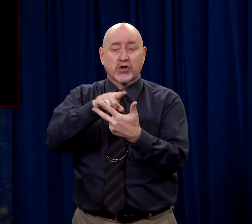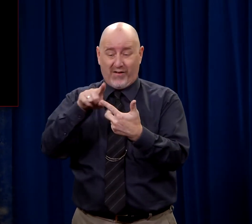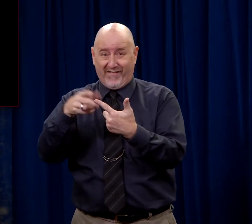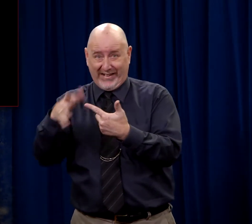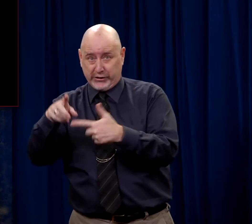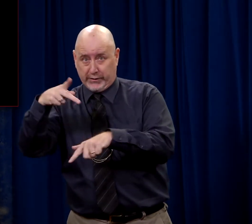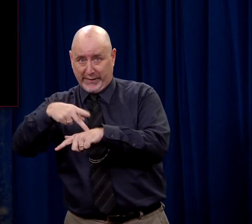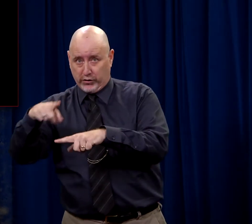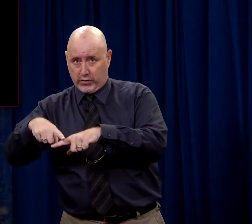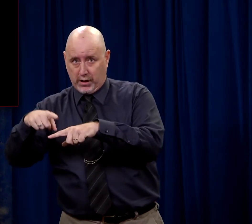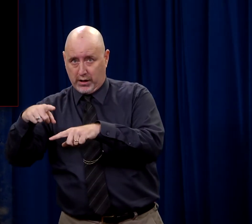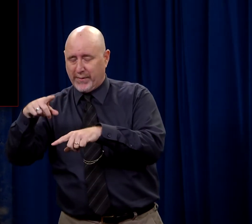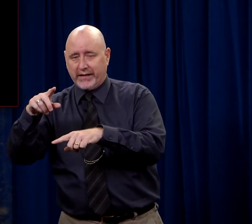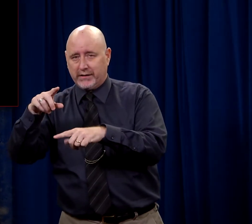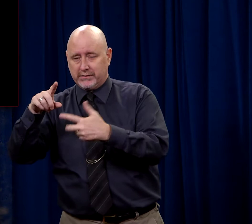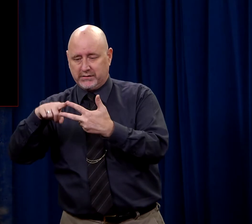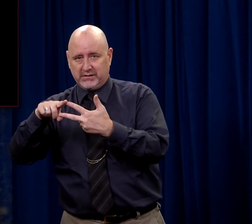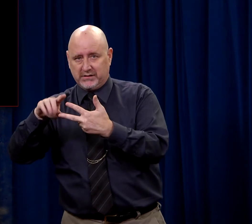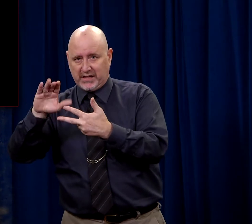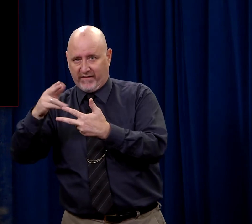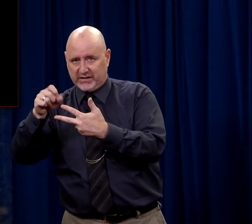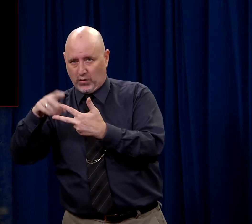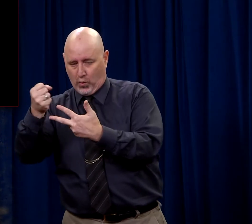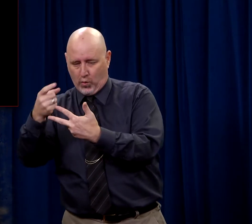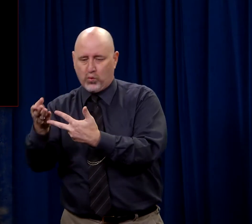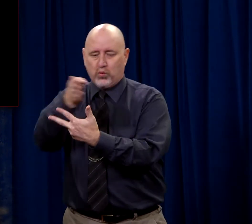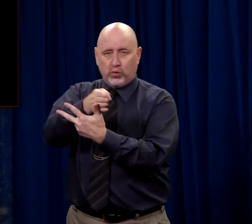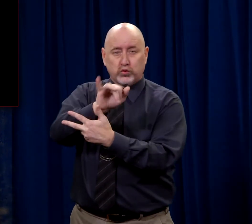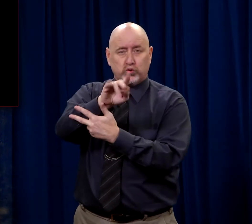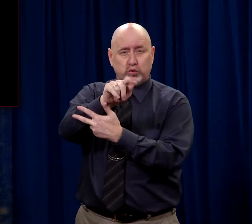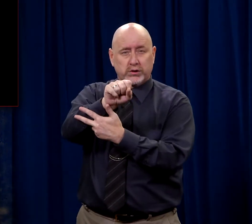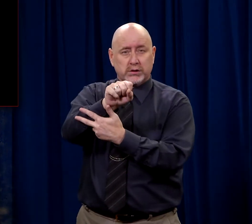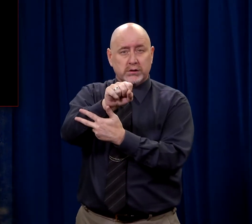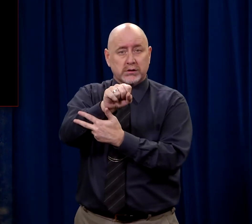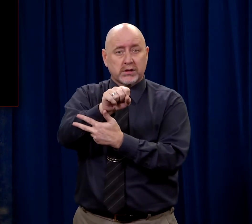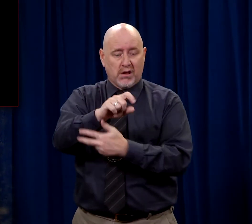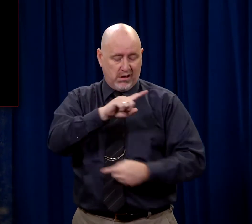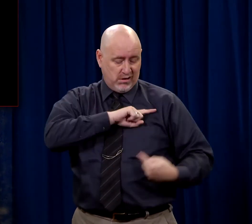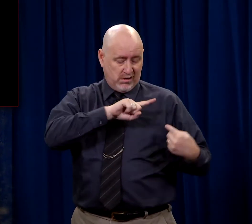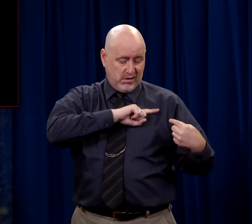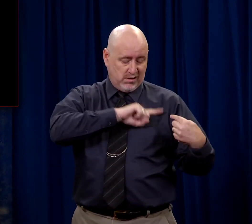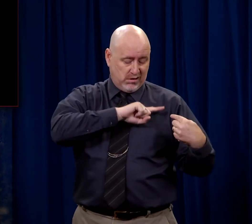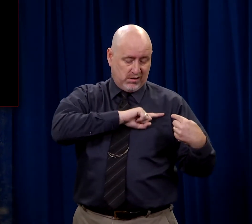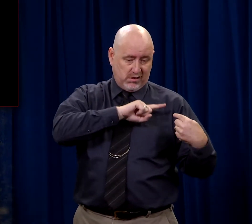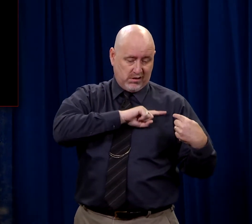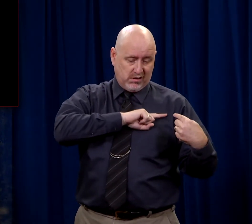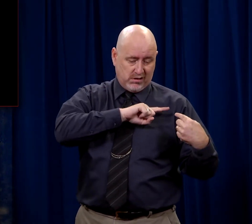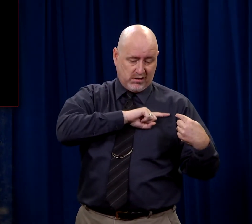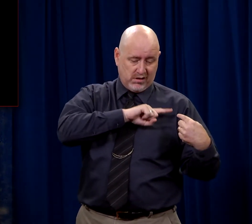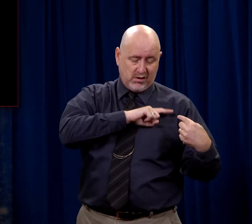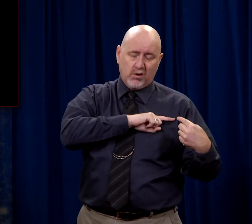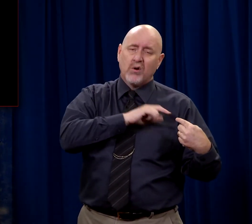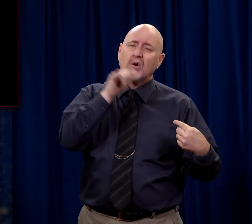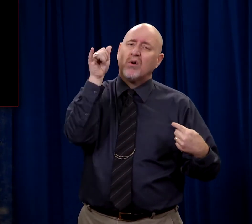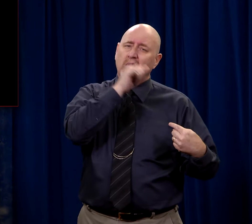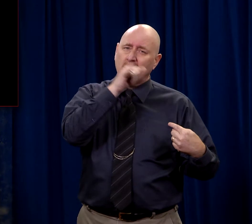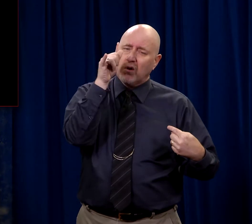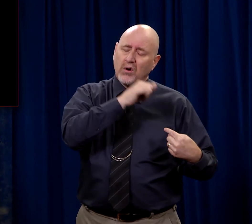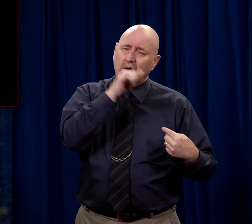Back to Judas. Now I want you to think about something. A man's guilty conscience can be a powerful,